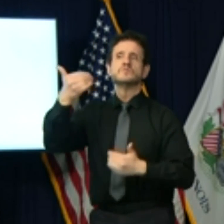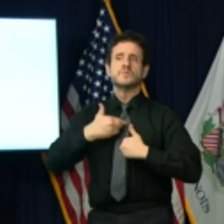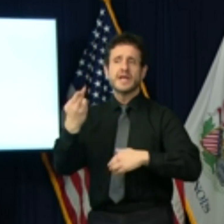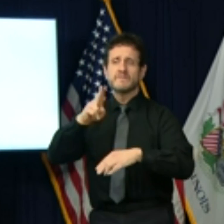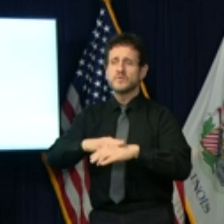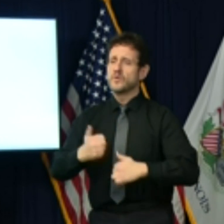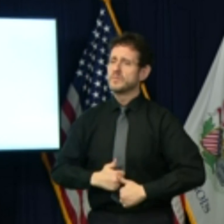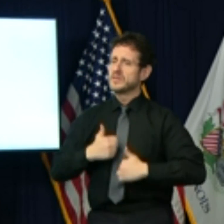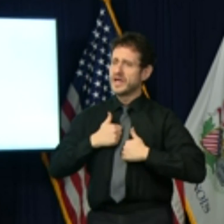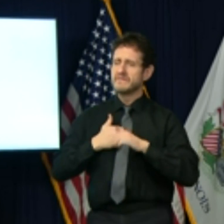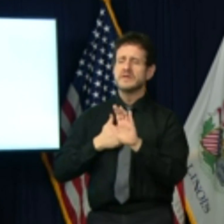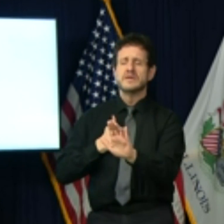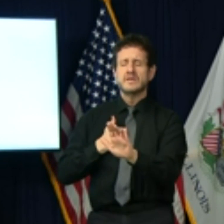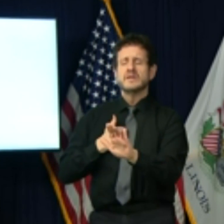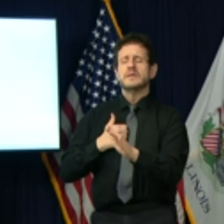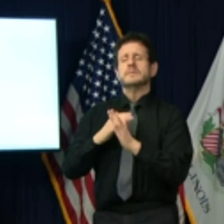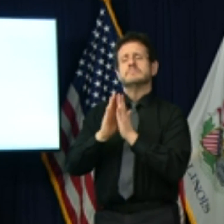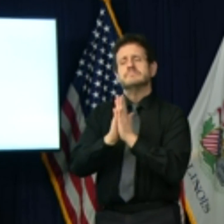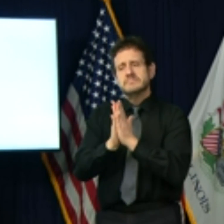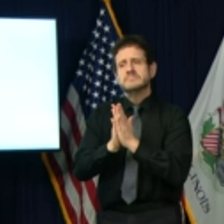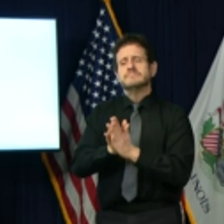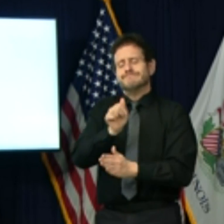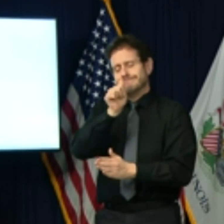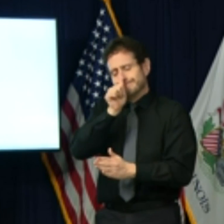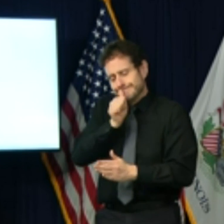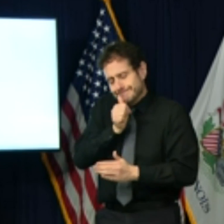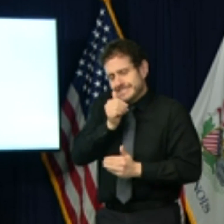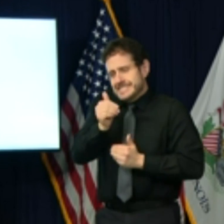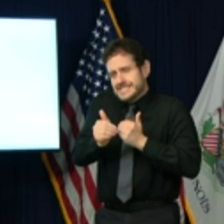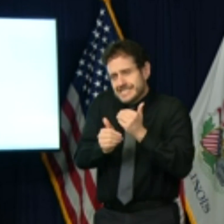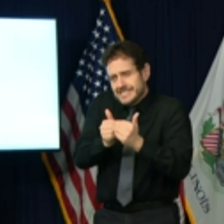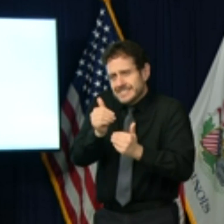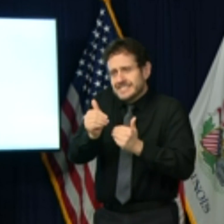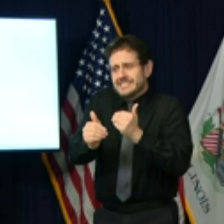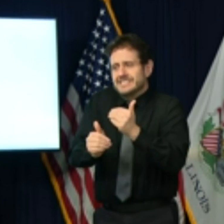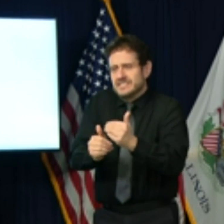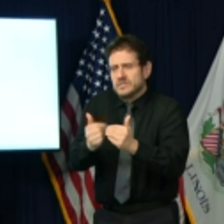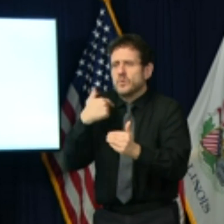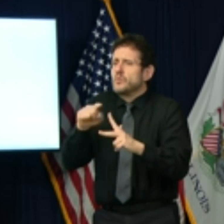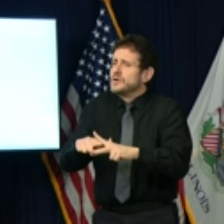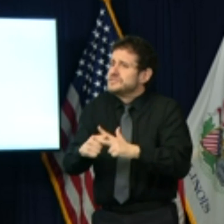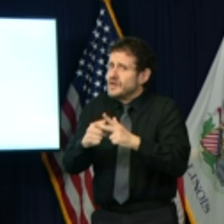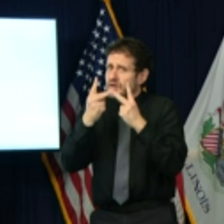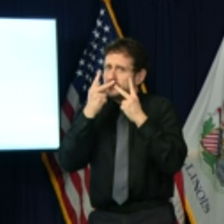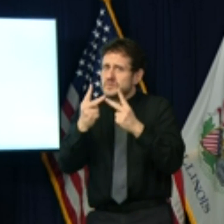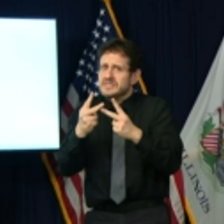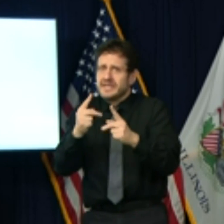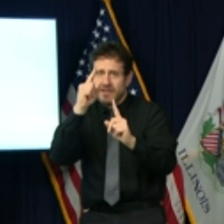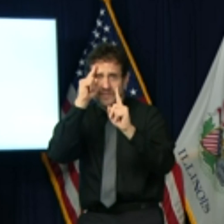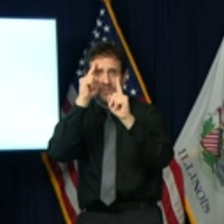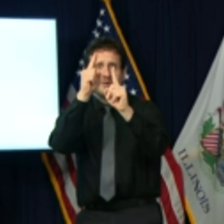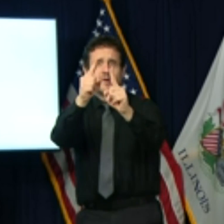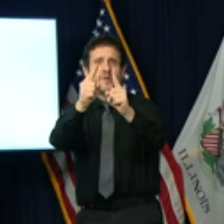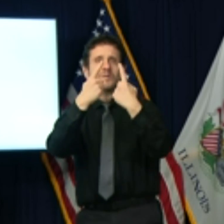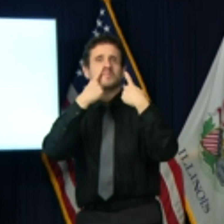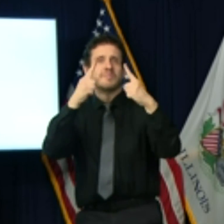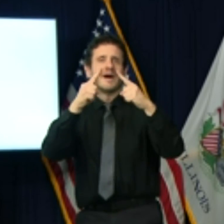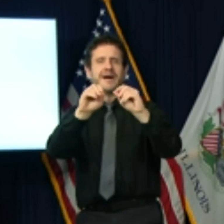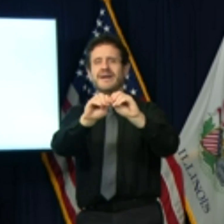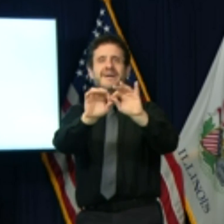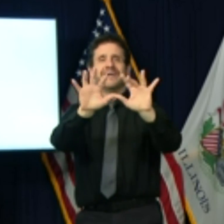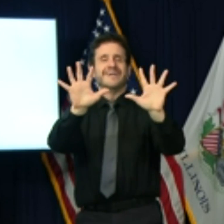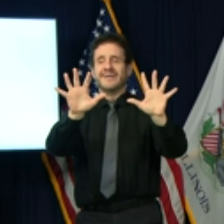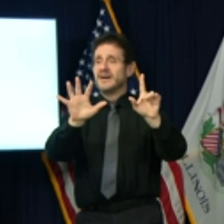out just a little bit further, we are starting to see the finish line. There's definitely still